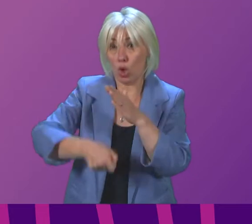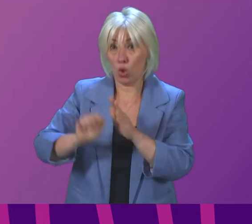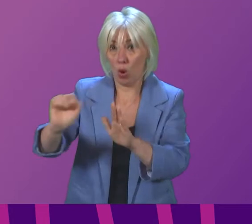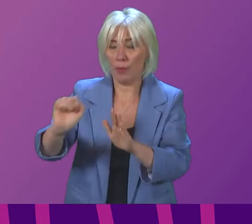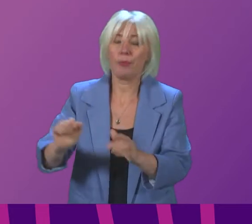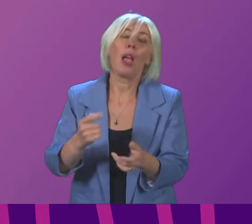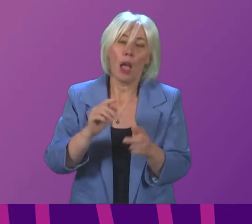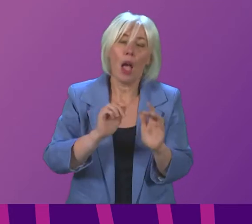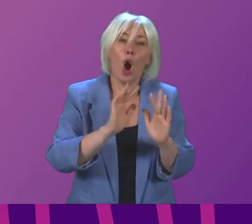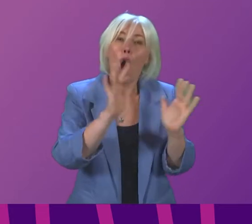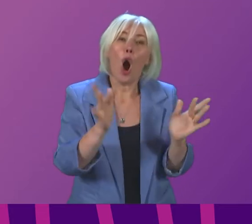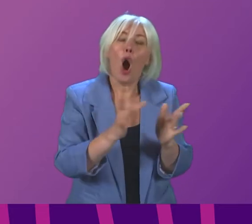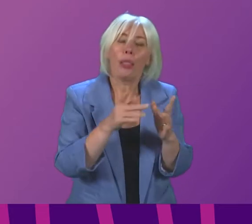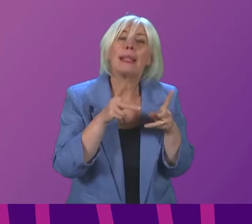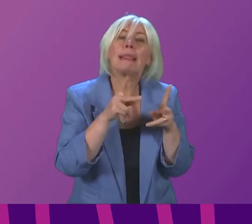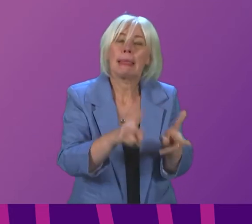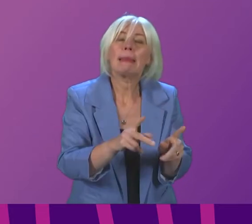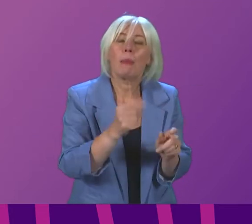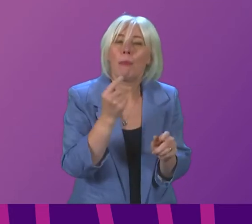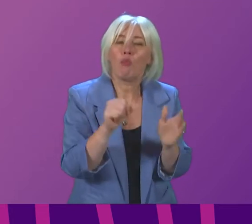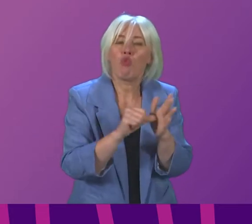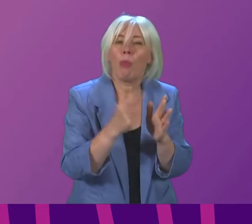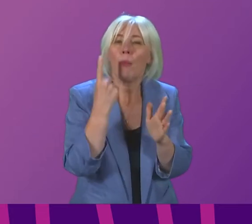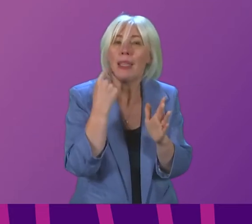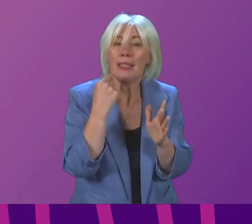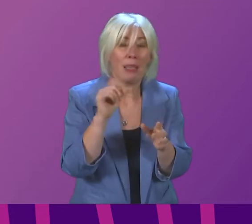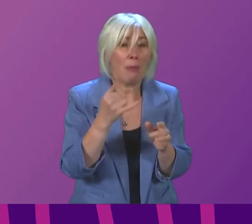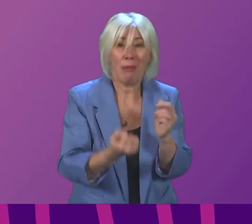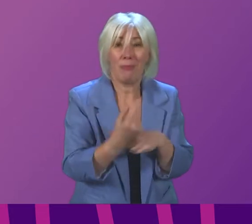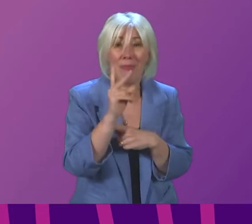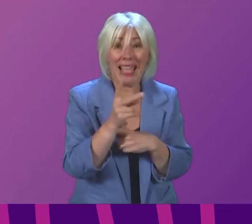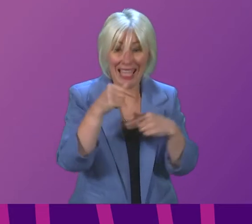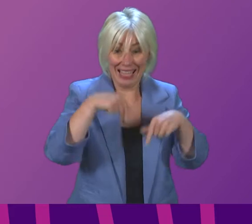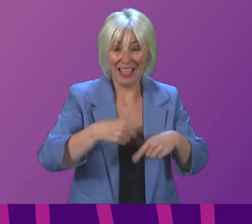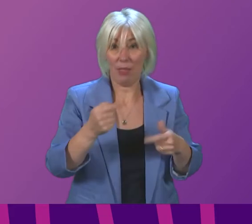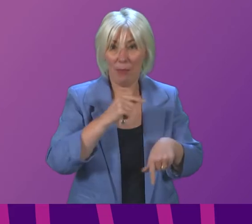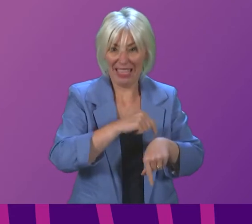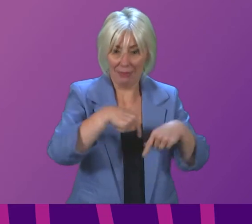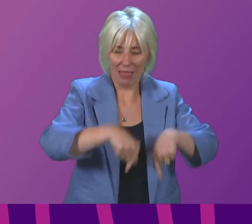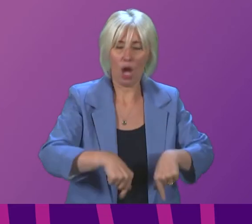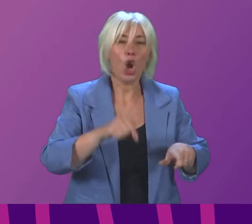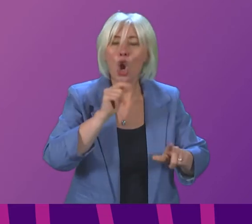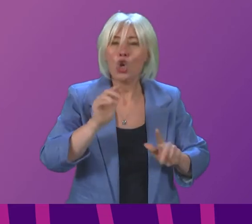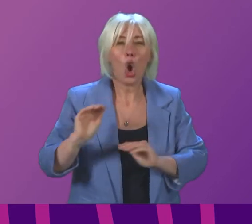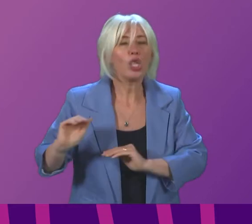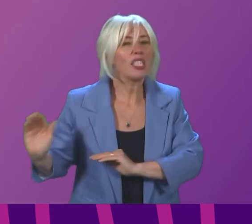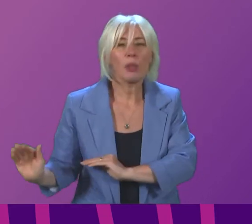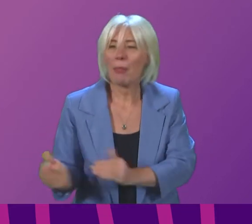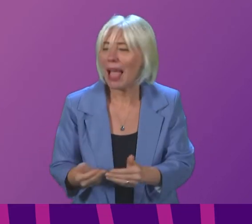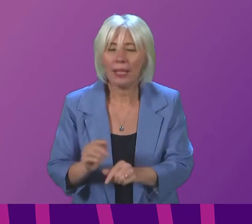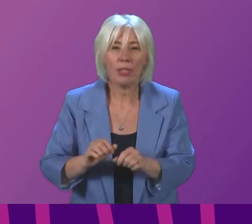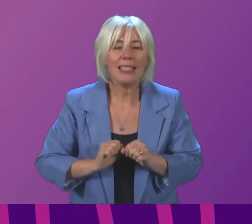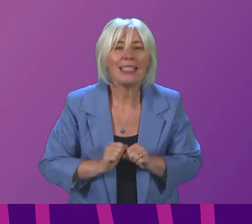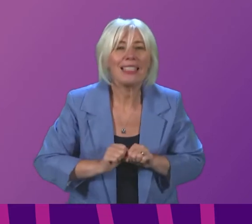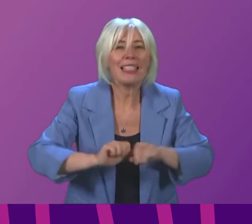system and it may be that that issue has kicked in again while I have been in the chamber it is not supply it is distribution there has been and